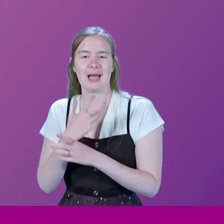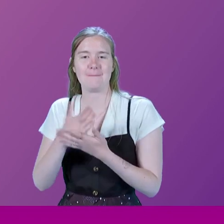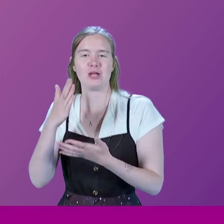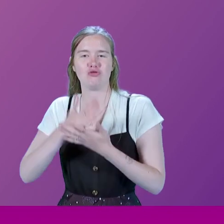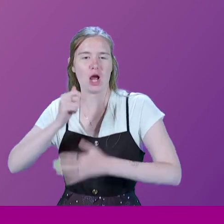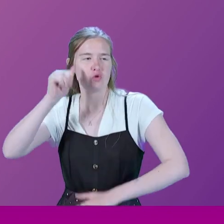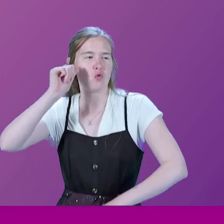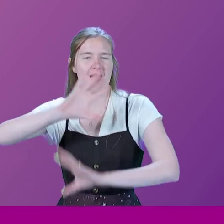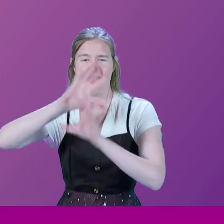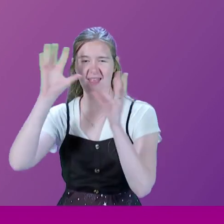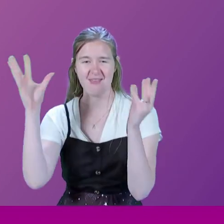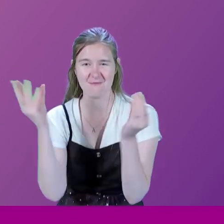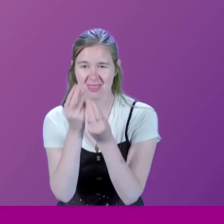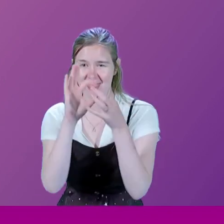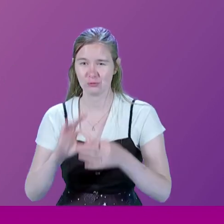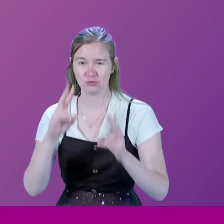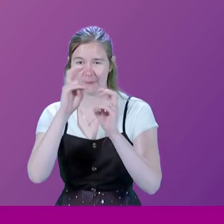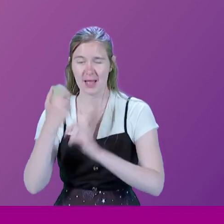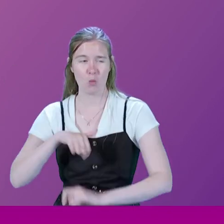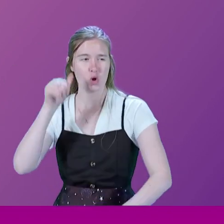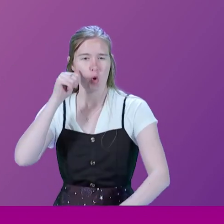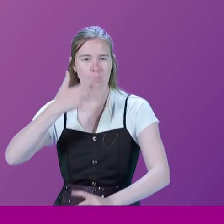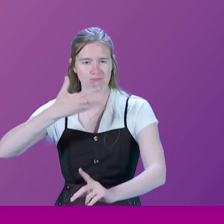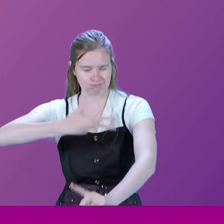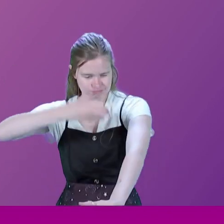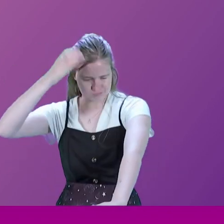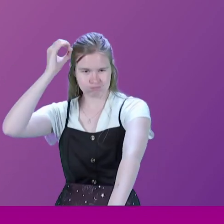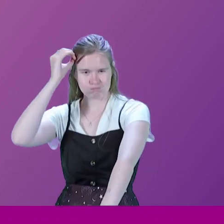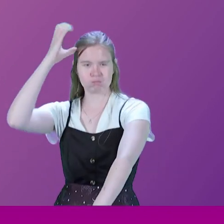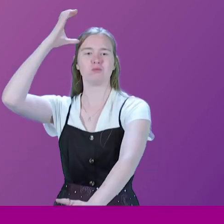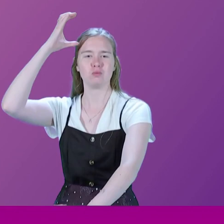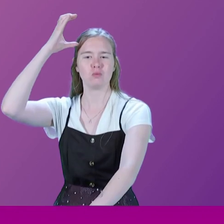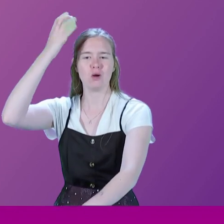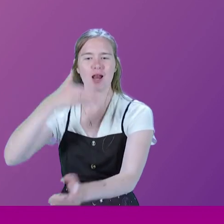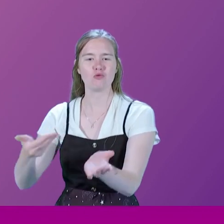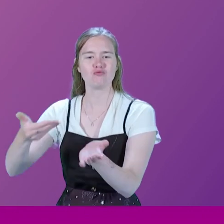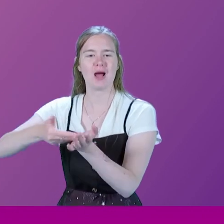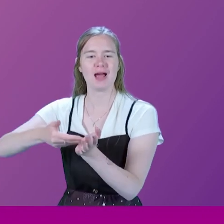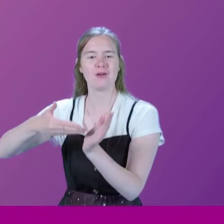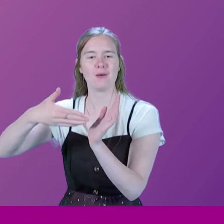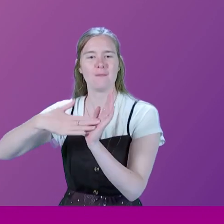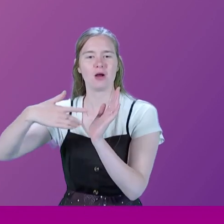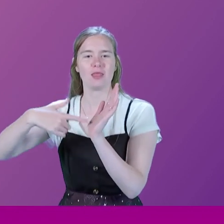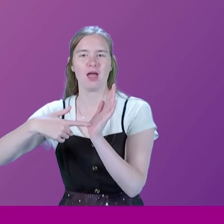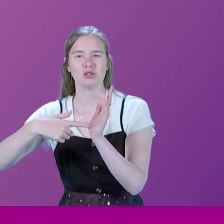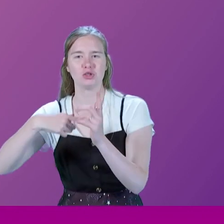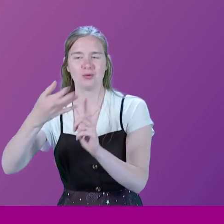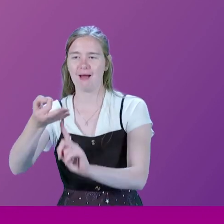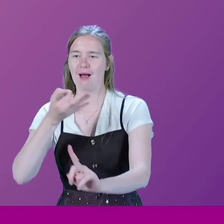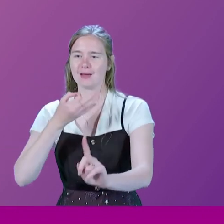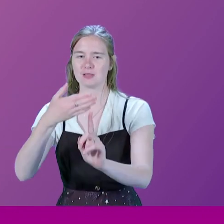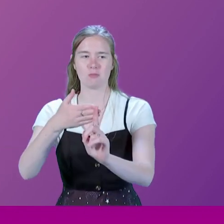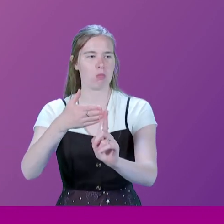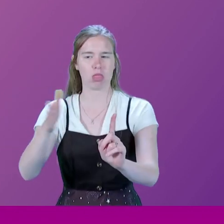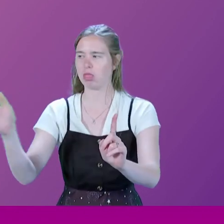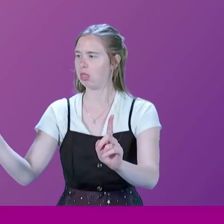everything about the subject. And then I would arrive, and she would ask me something which I regarded as completely out of left